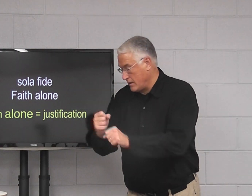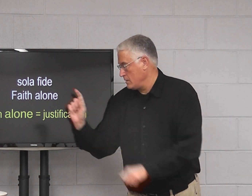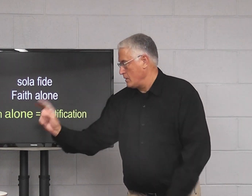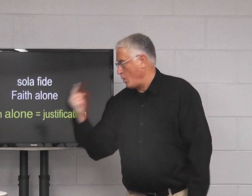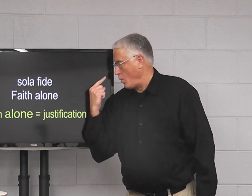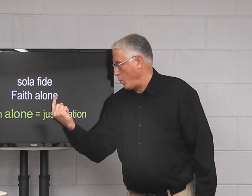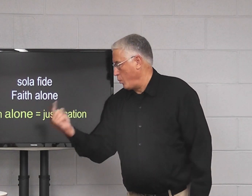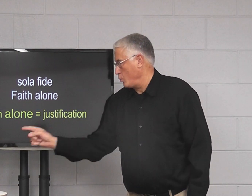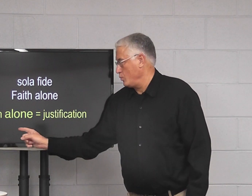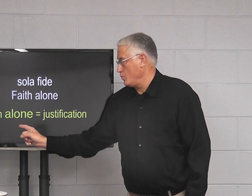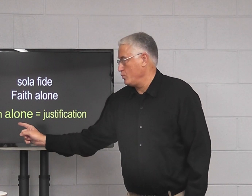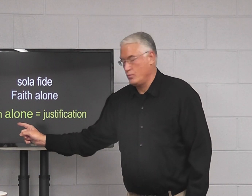So faith alone